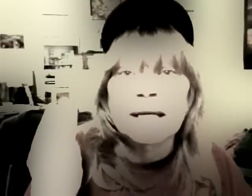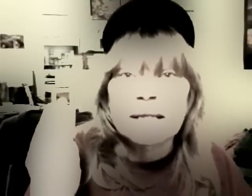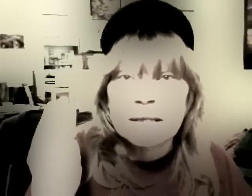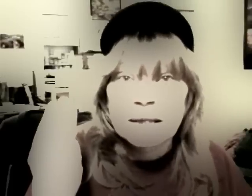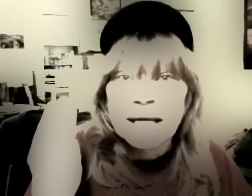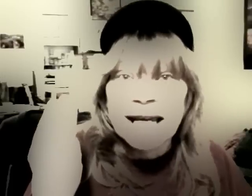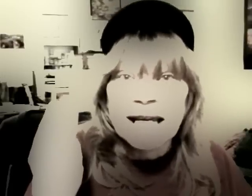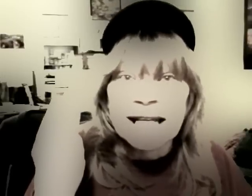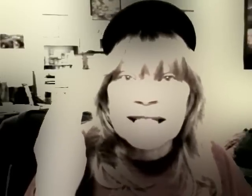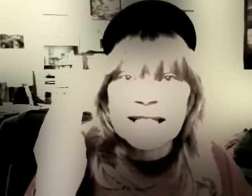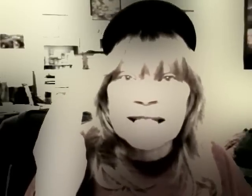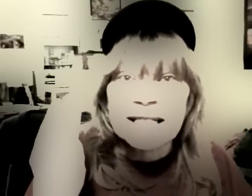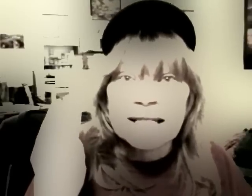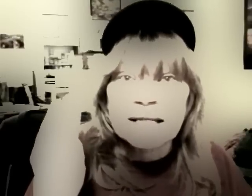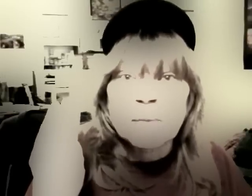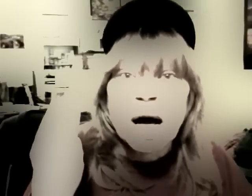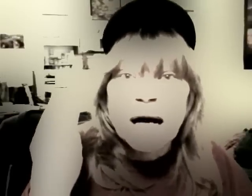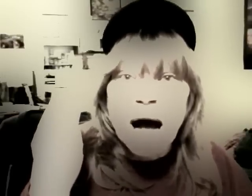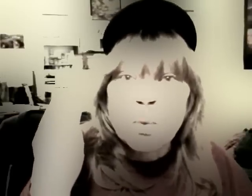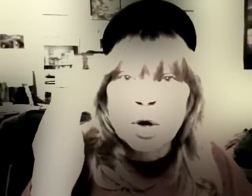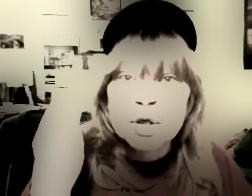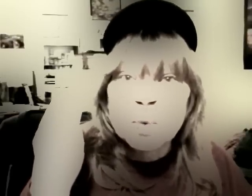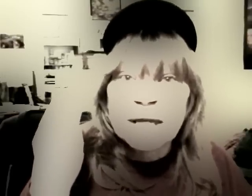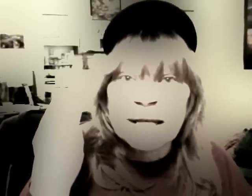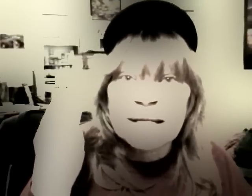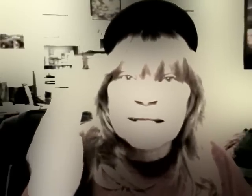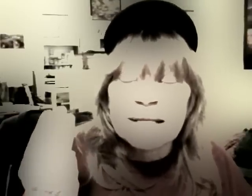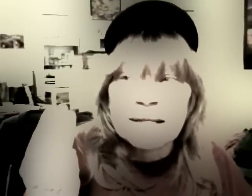is. It's the system. God works within his system.